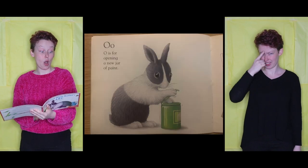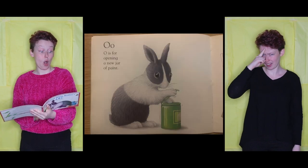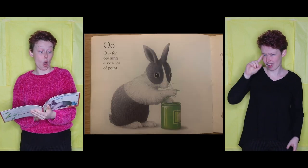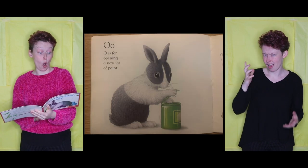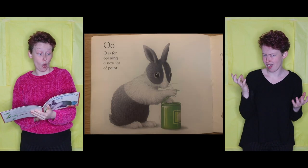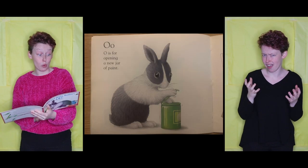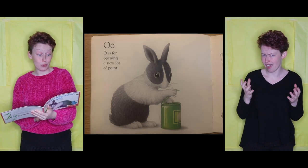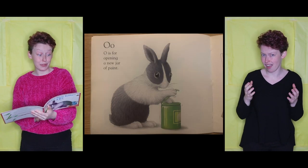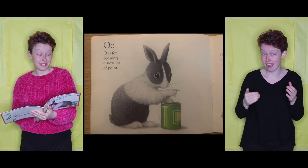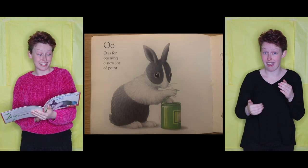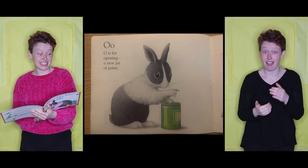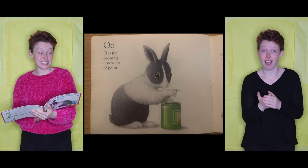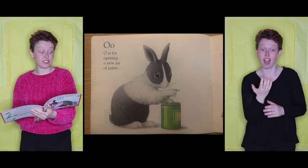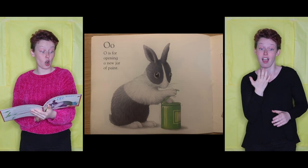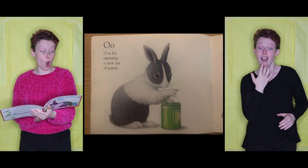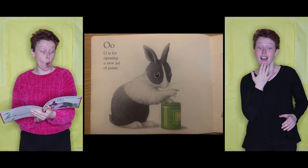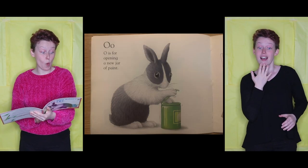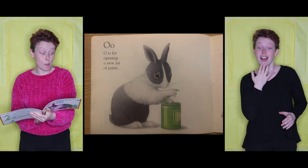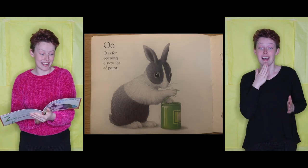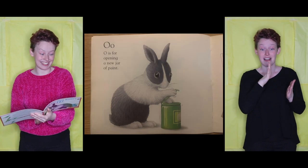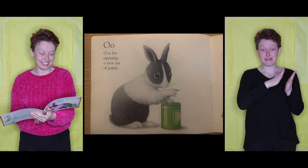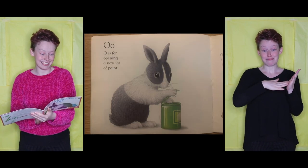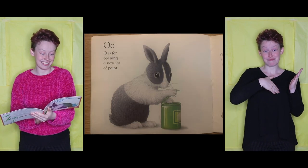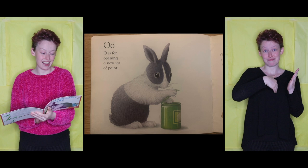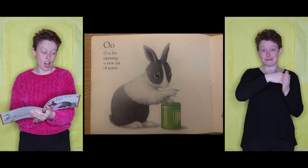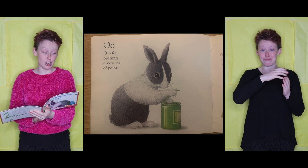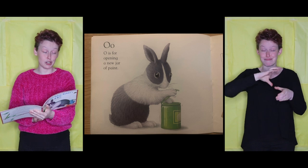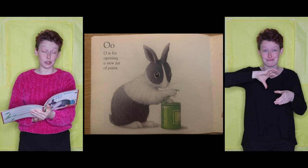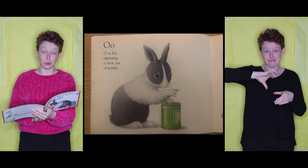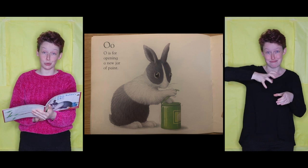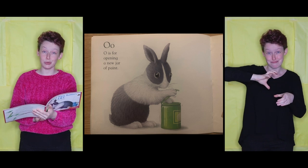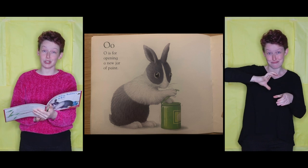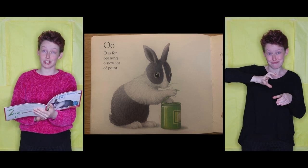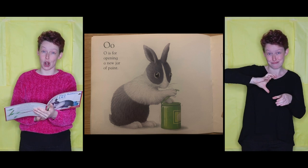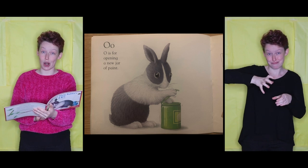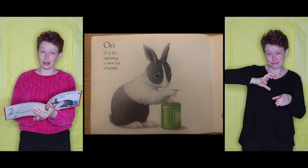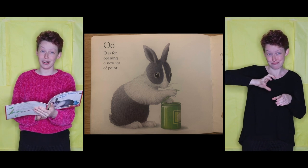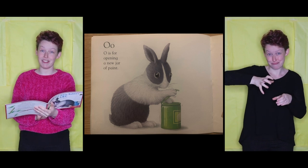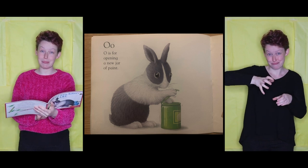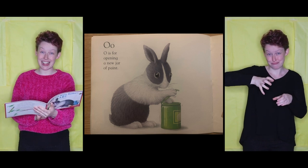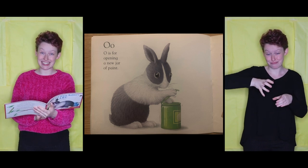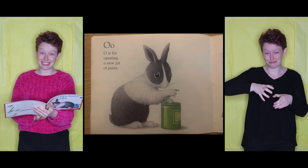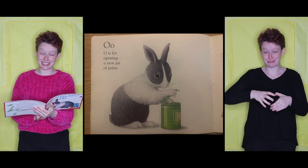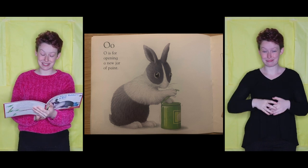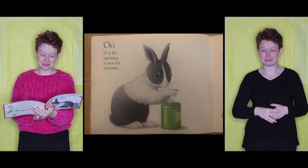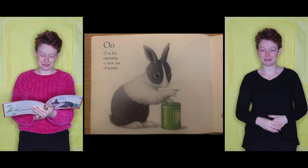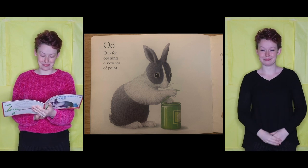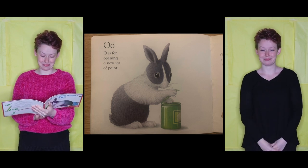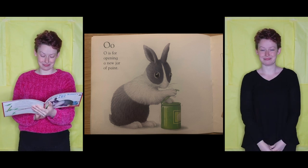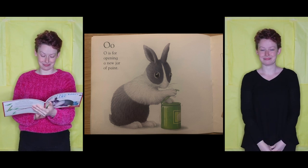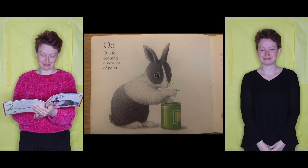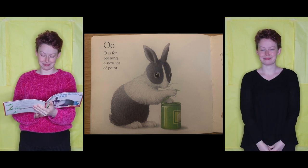O is for Opening a New Jar of Paint.